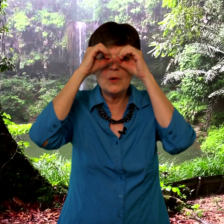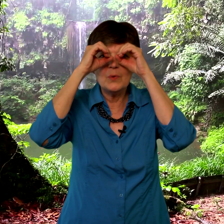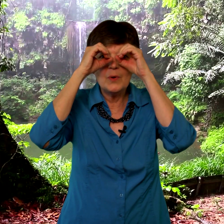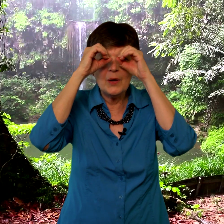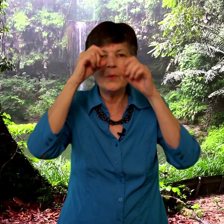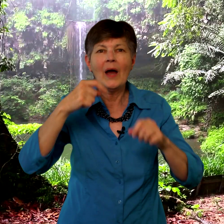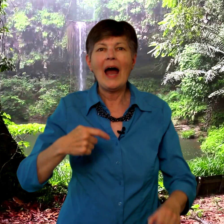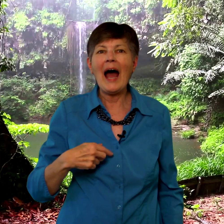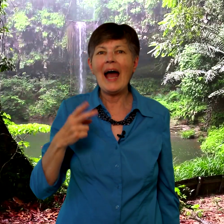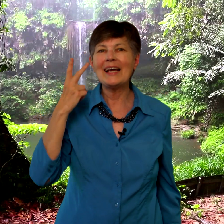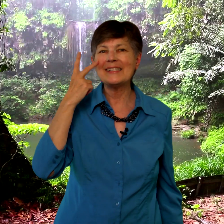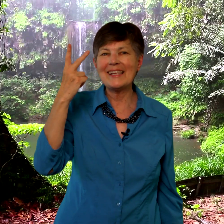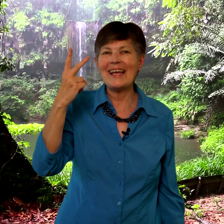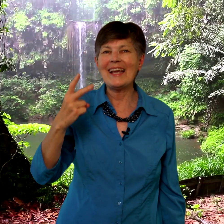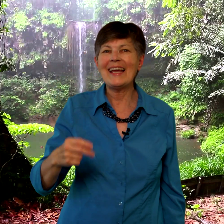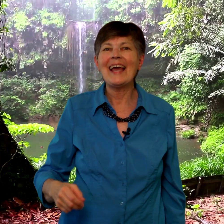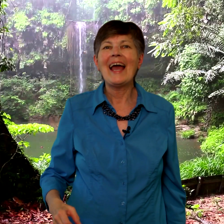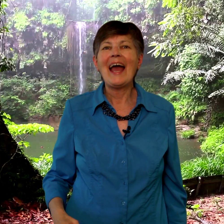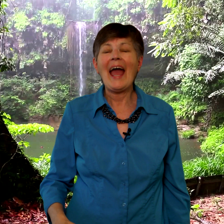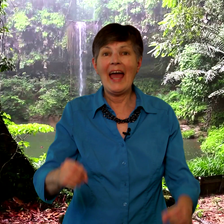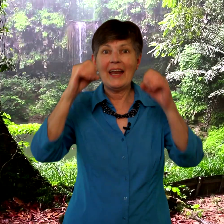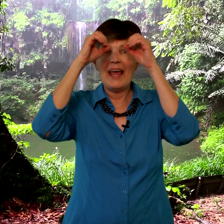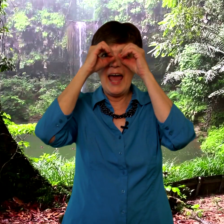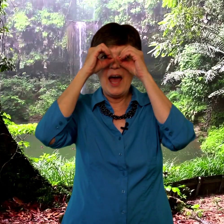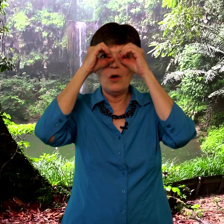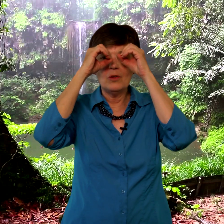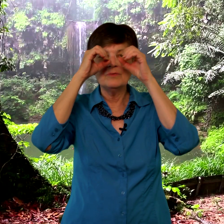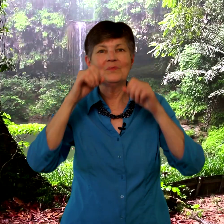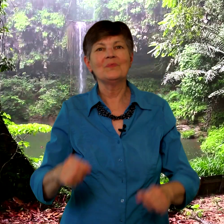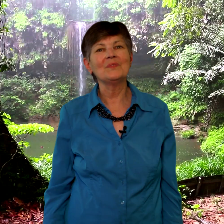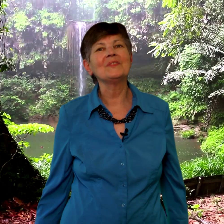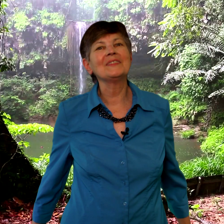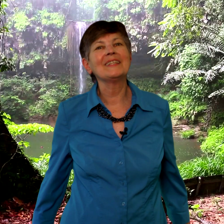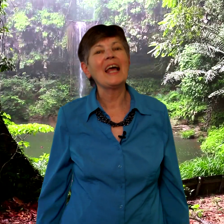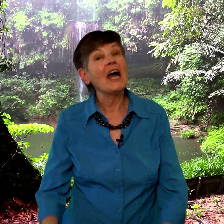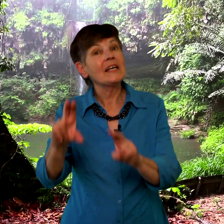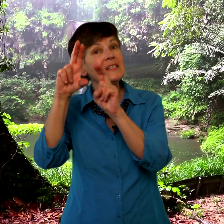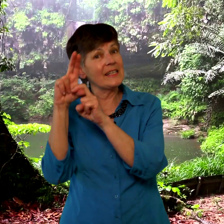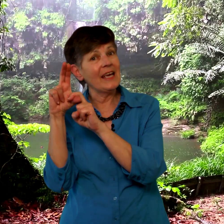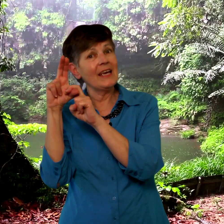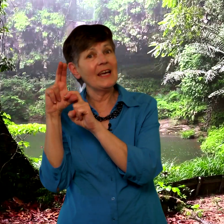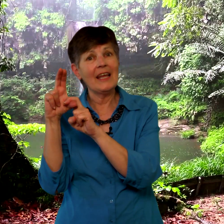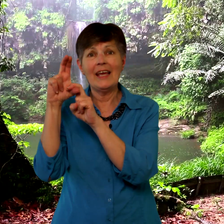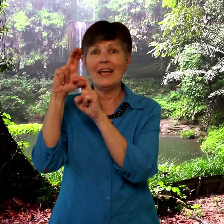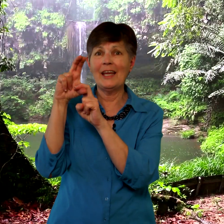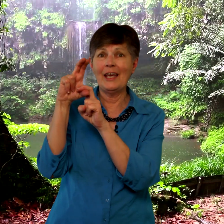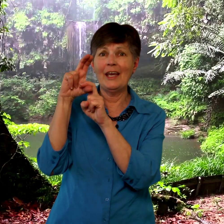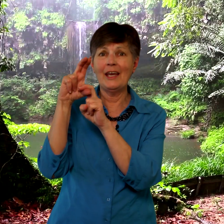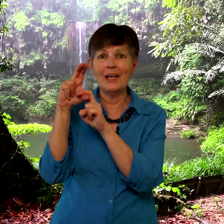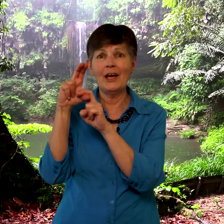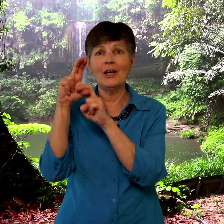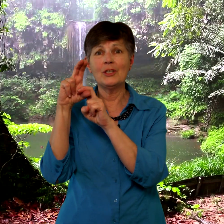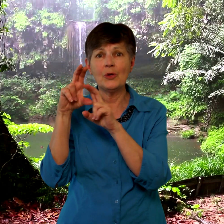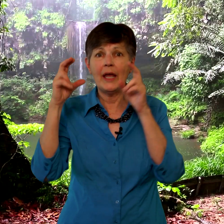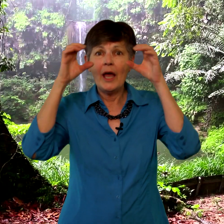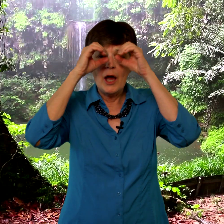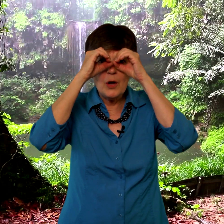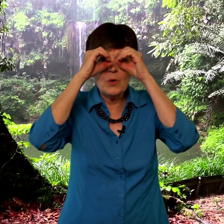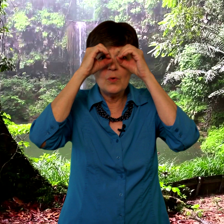whoo, whoo. I see an owl sitting in a tree, whoo,